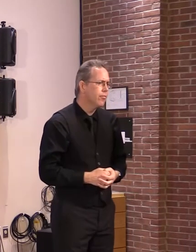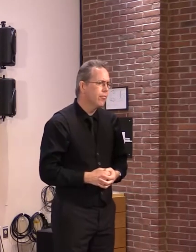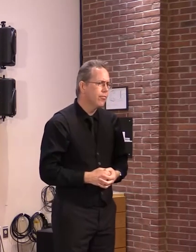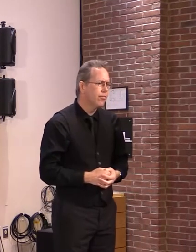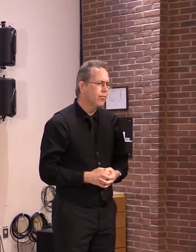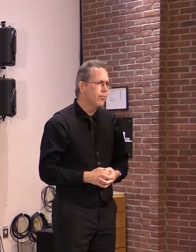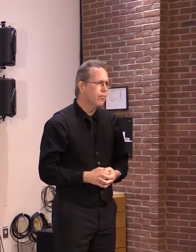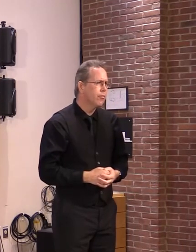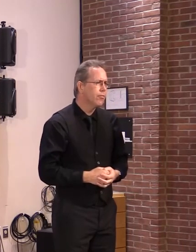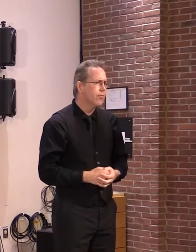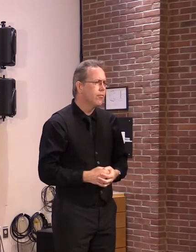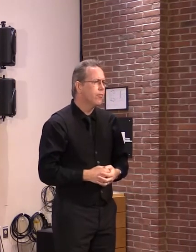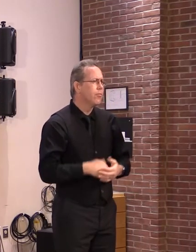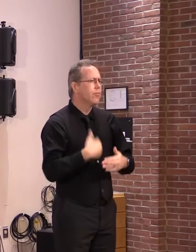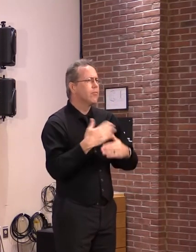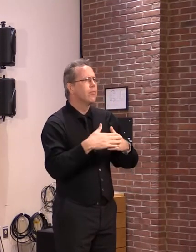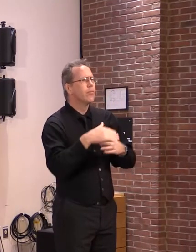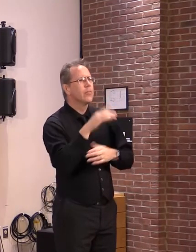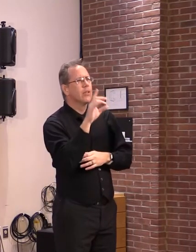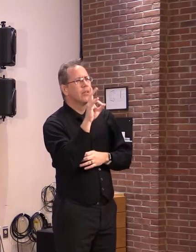Colin Flanders, seven days.